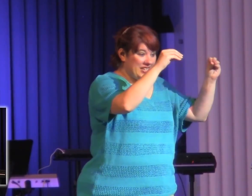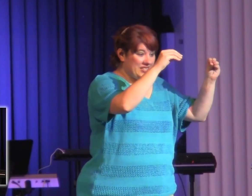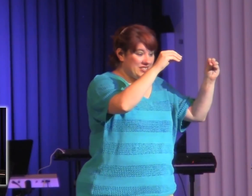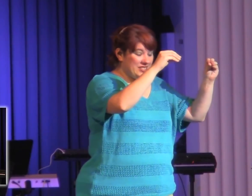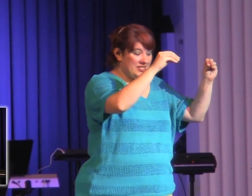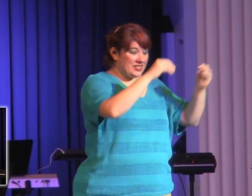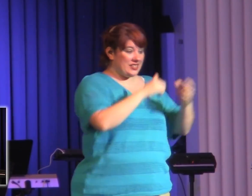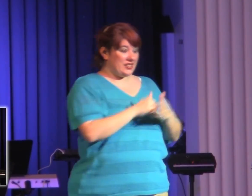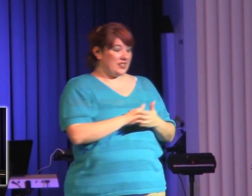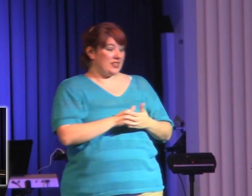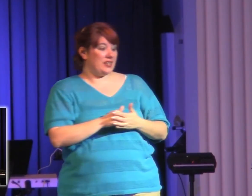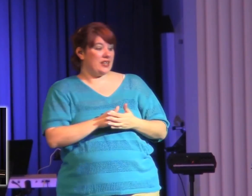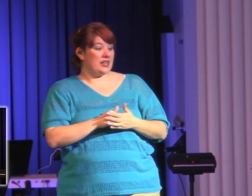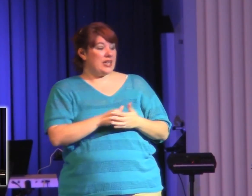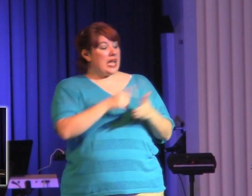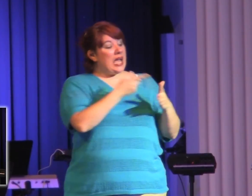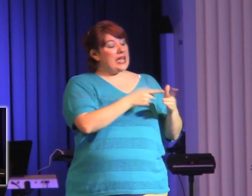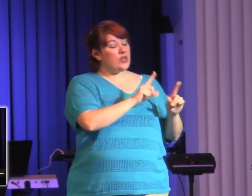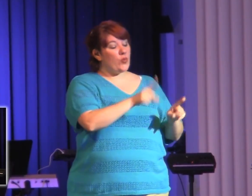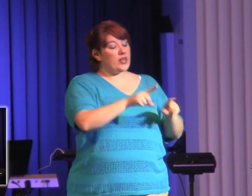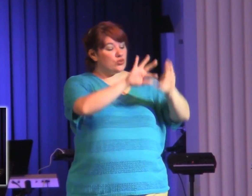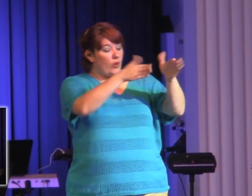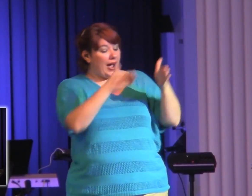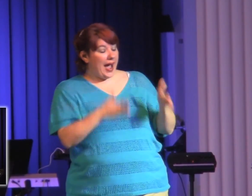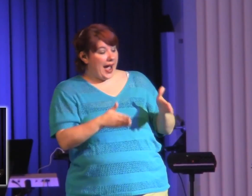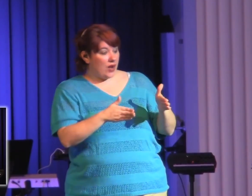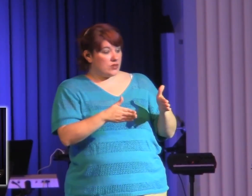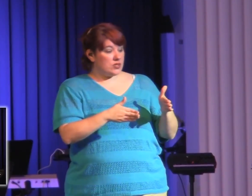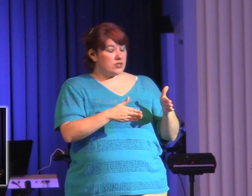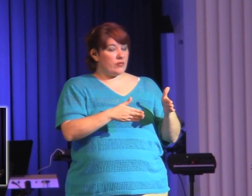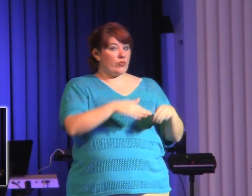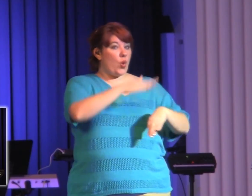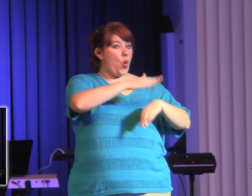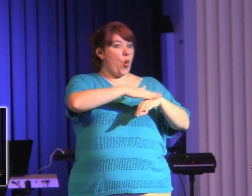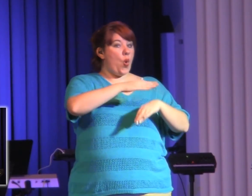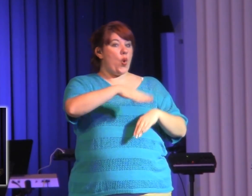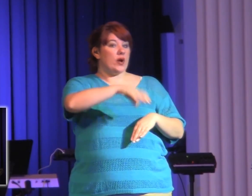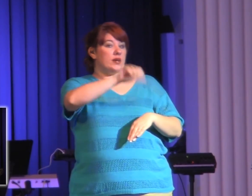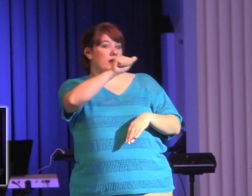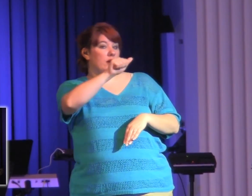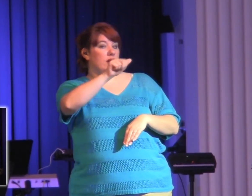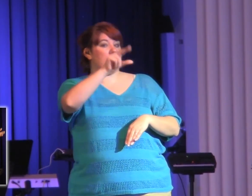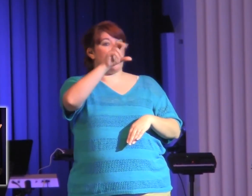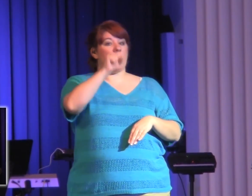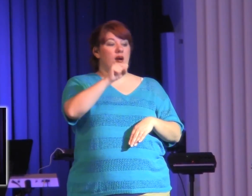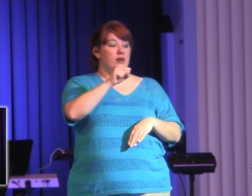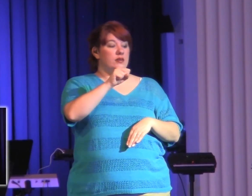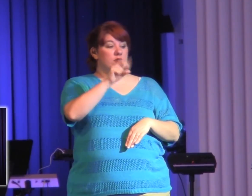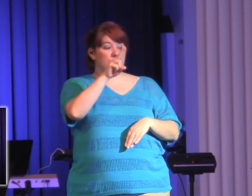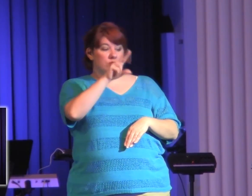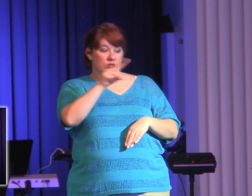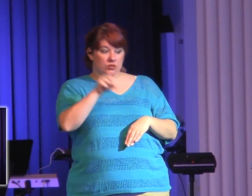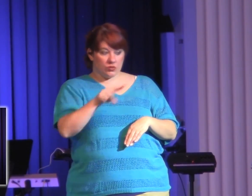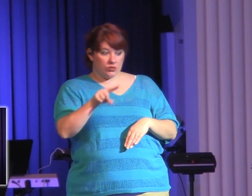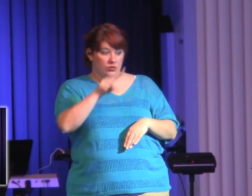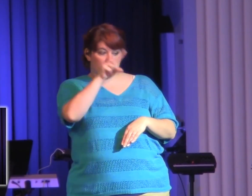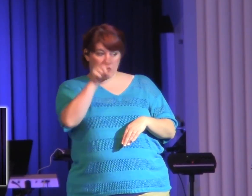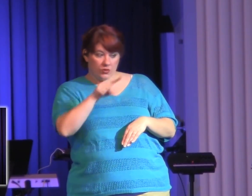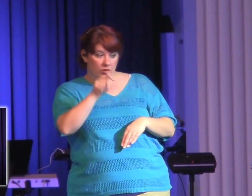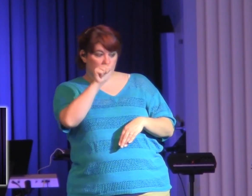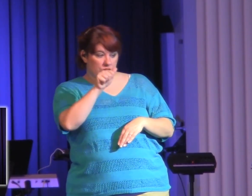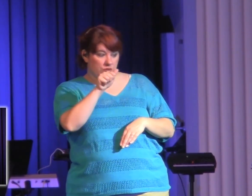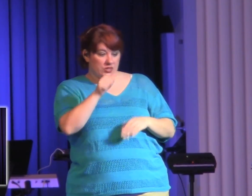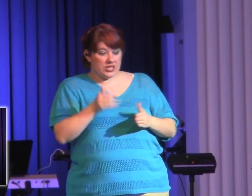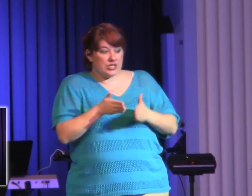street called Azusa. It was at Azusa Street that all of a sudden a revival began to break loose and people from all the world were coming